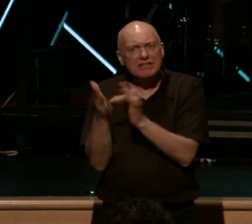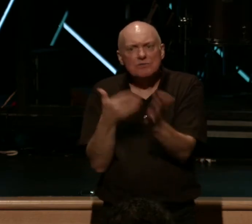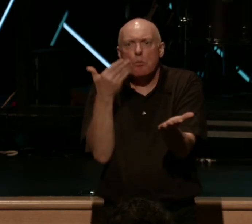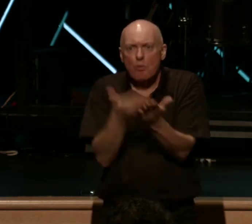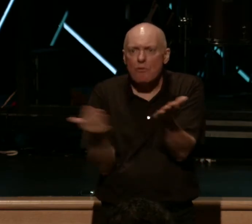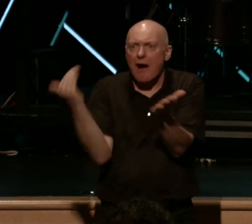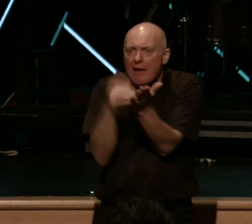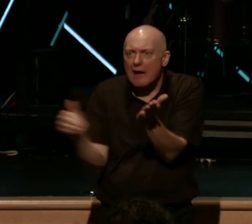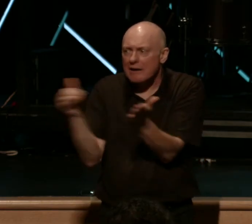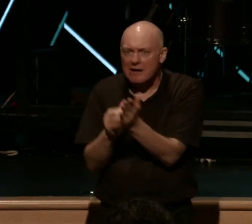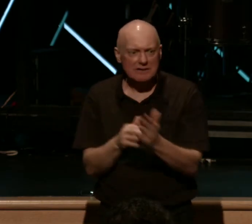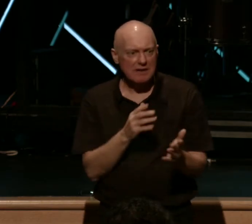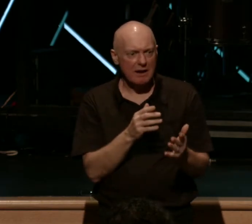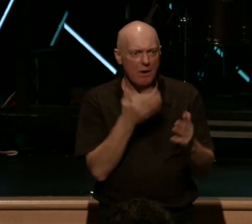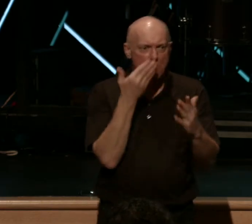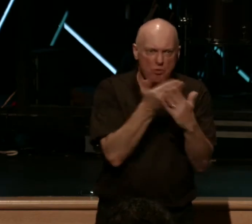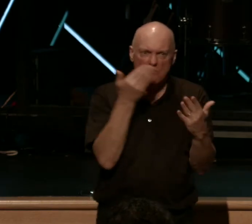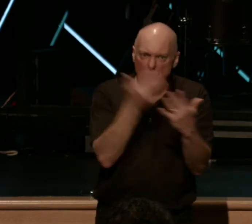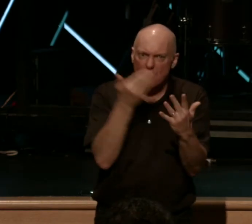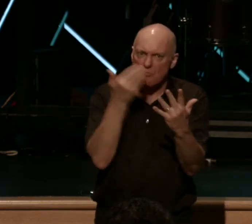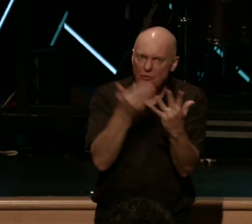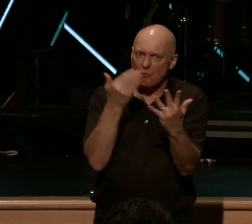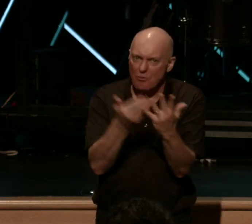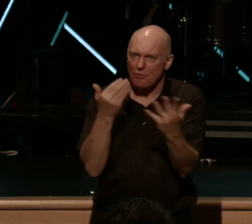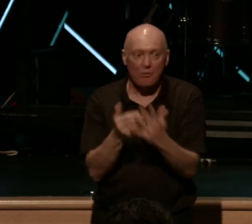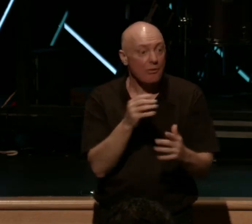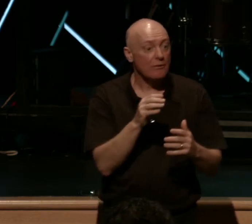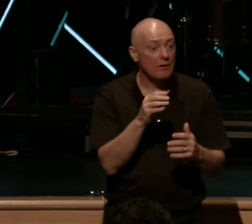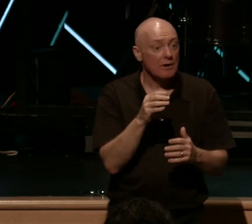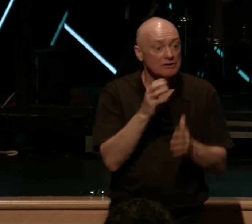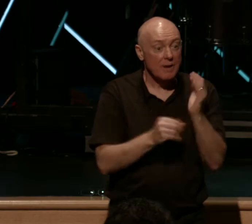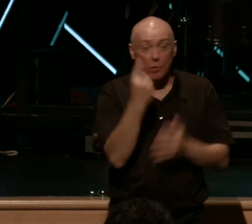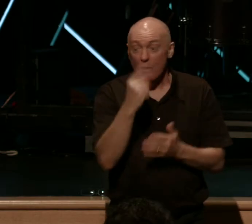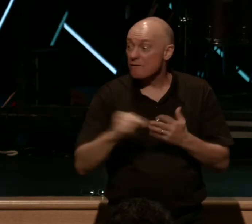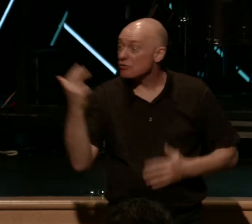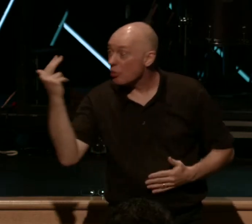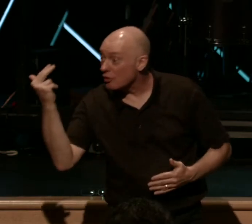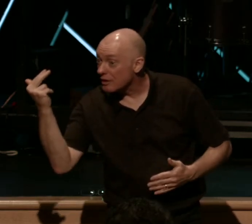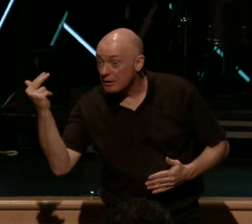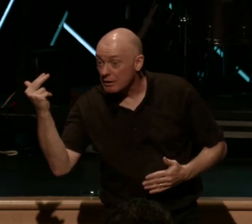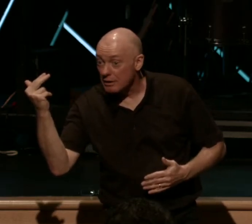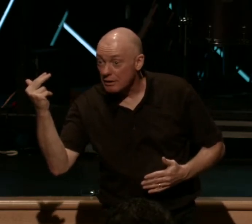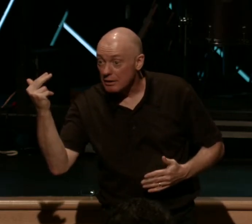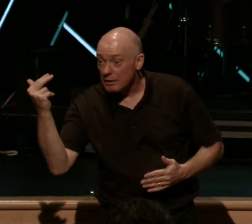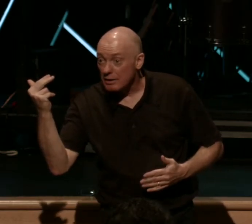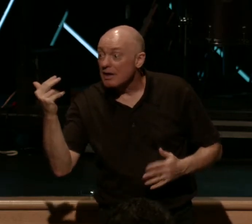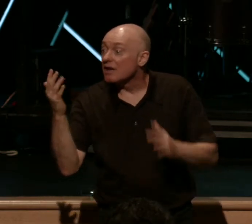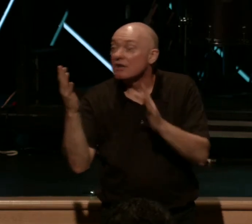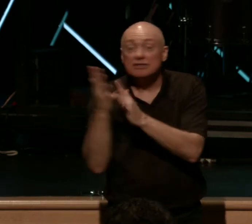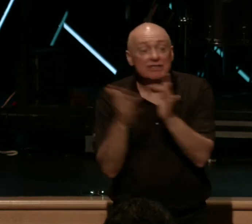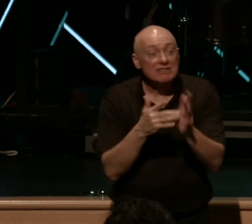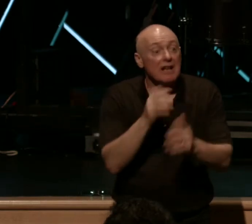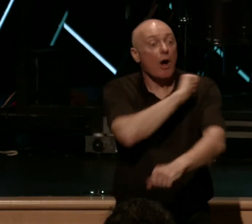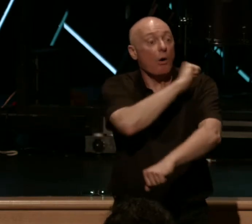rapid-fire manner that Jesus has authority. Look at 1.13. If you're taking notes, write down Jesus' authority over the animals.